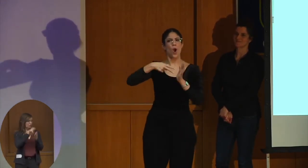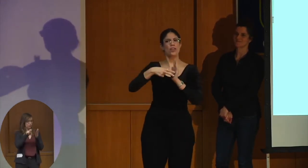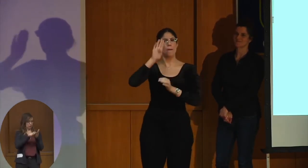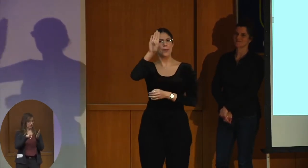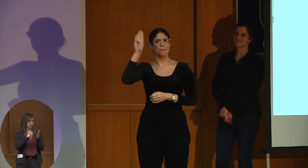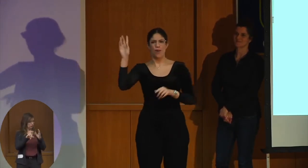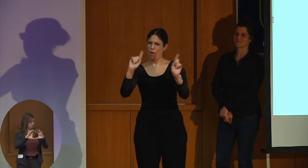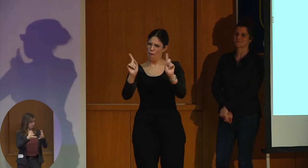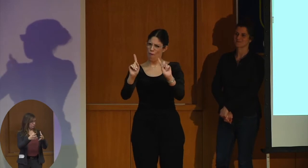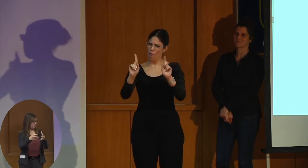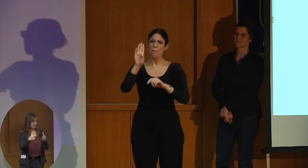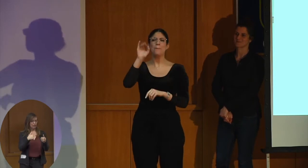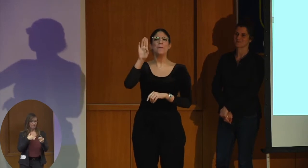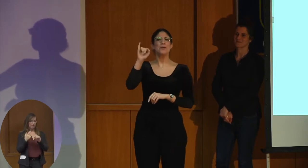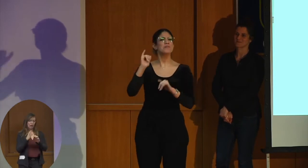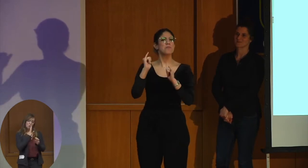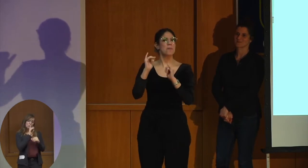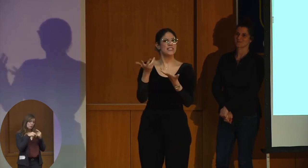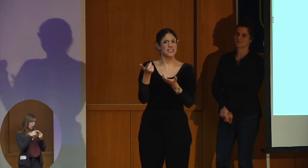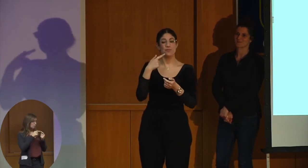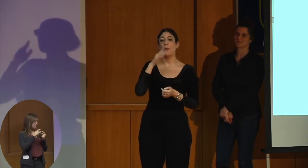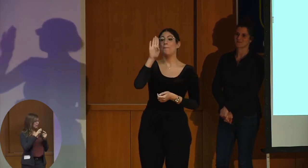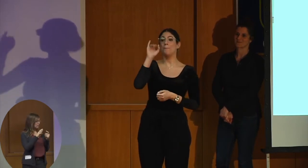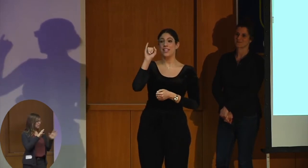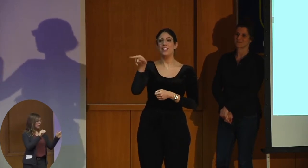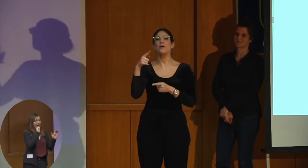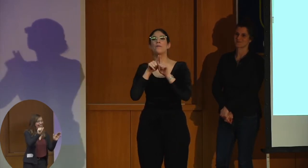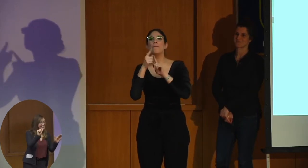And we came to talk about this bye-bye. Not BB. Not the Prime Minister. No. Bye-bye.